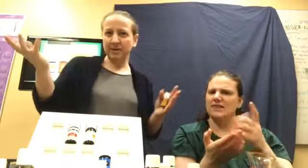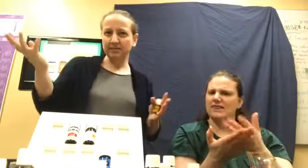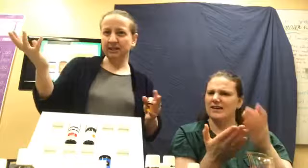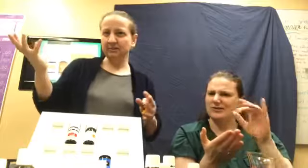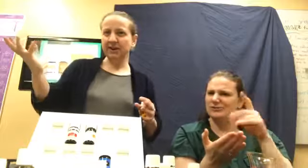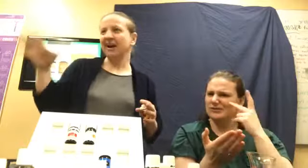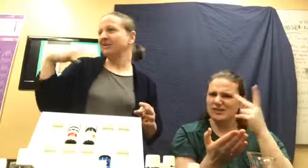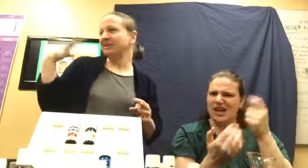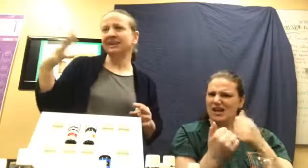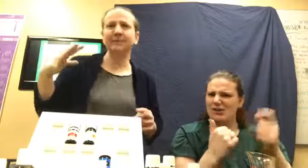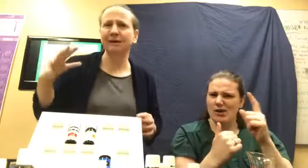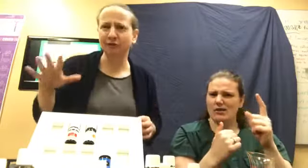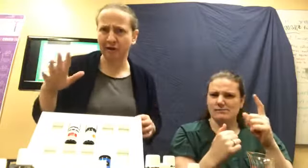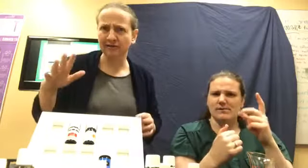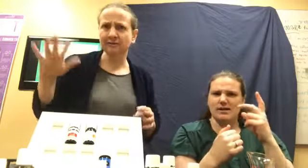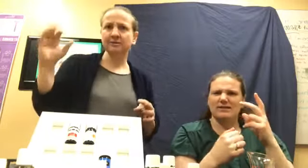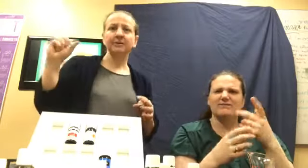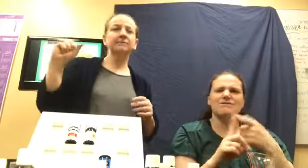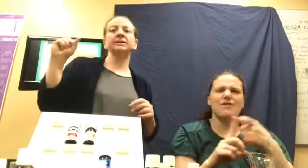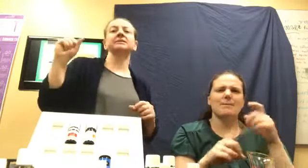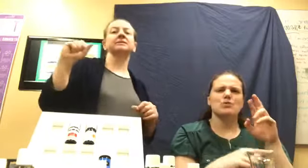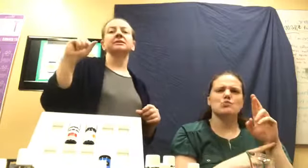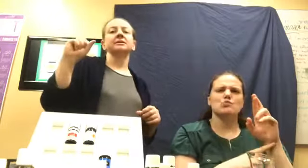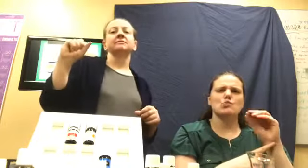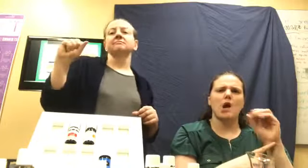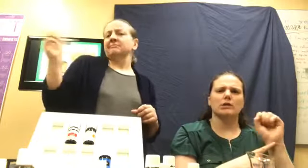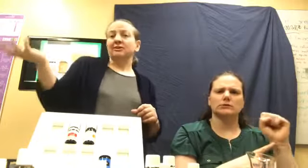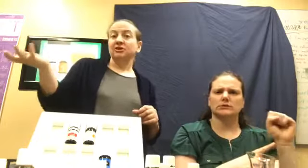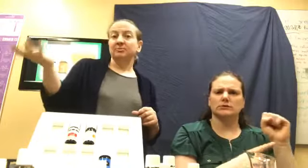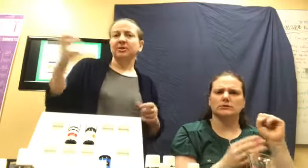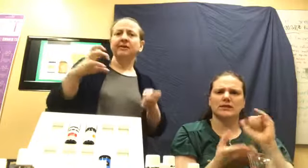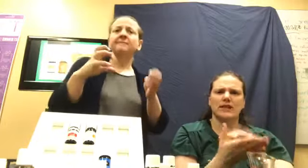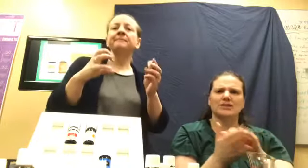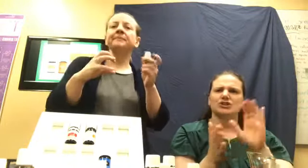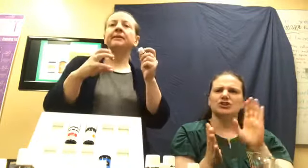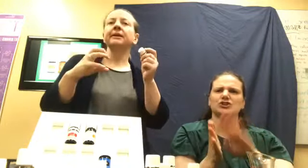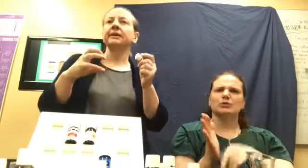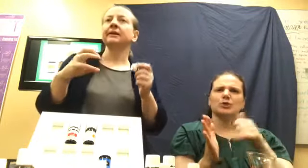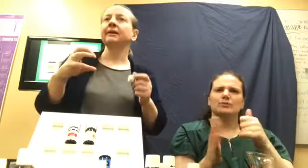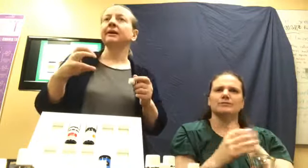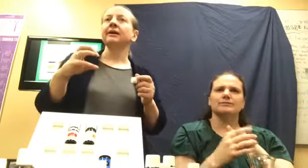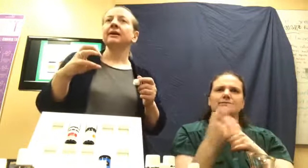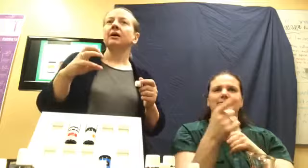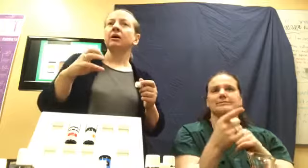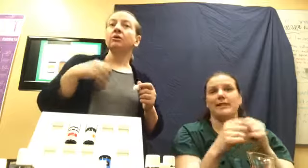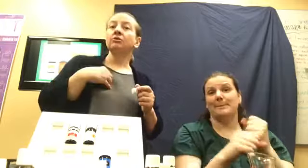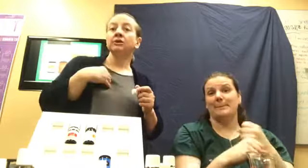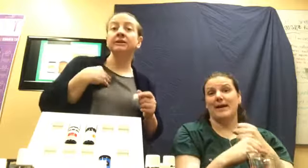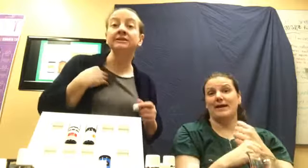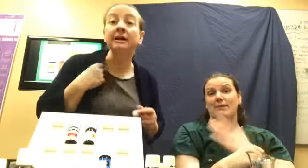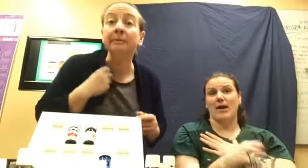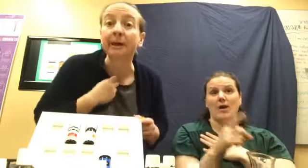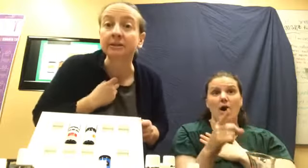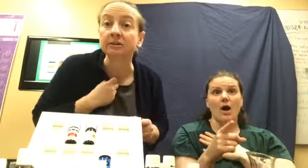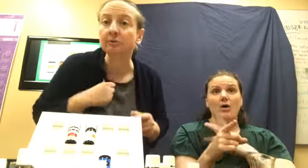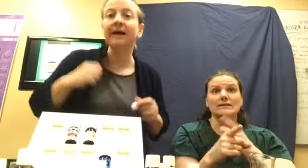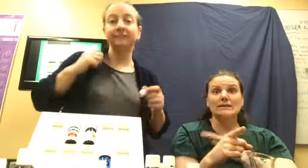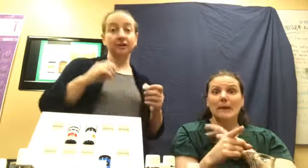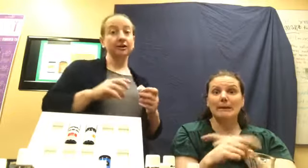almost anywhere. I usually get mine at Ross or something because they're cheaper there. I make mine. Oh, goodness. Debbie makes yours. We'll have to learn